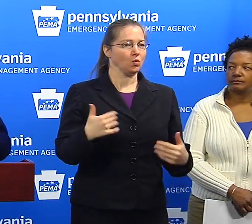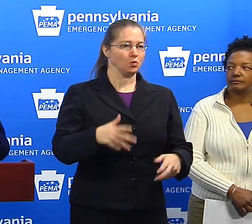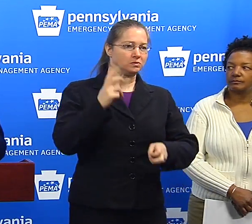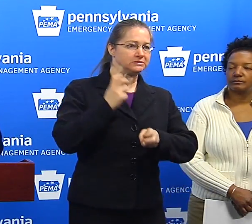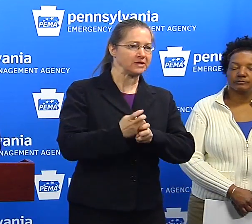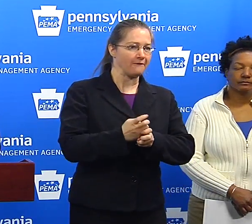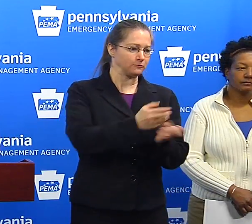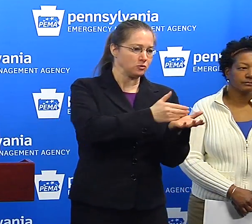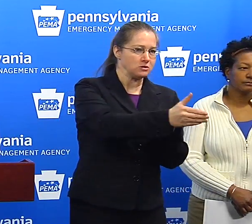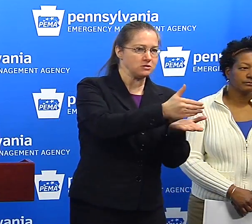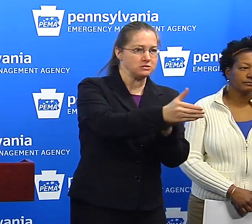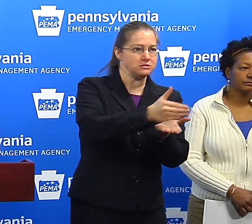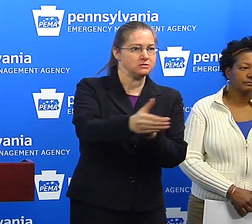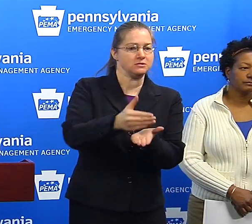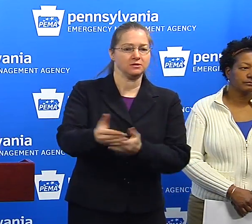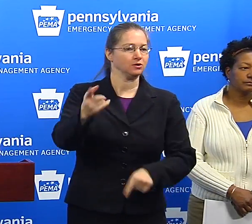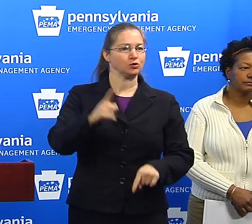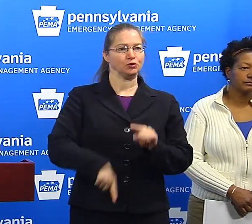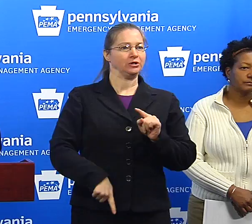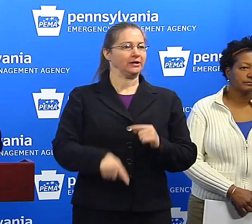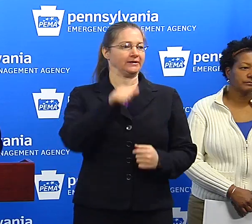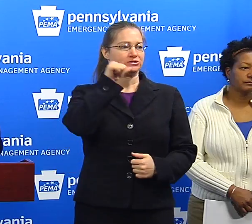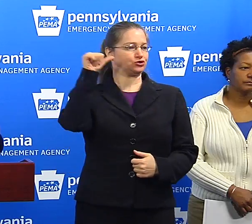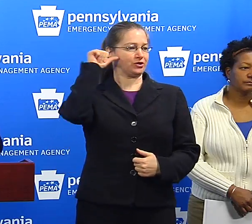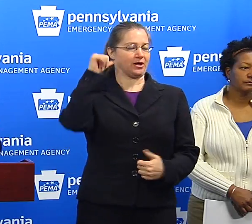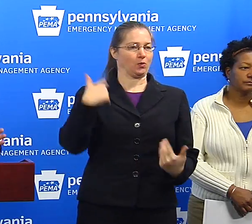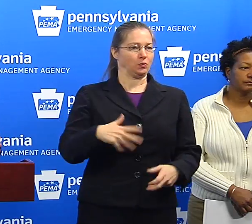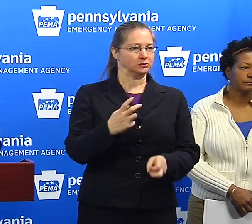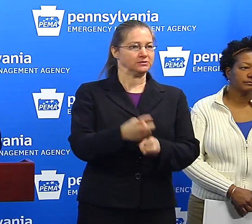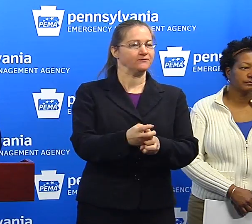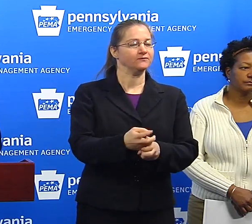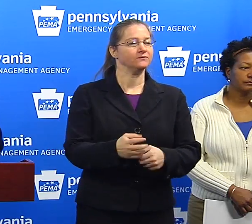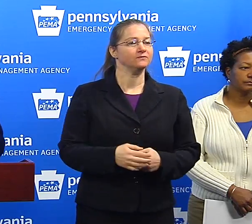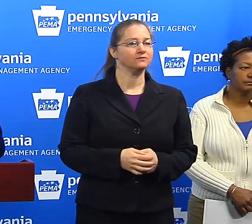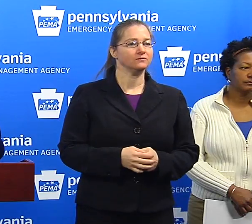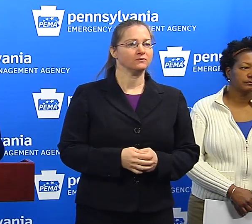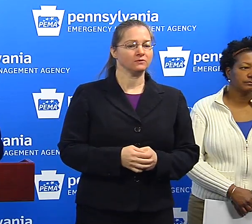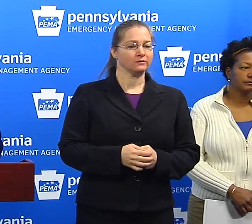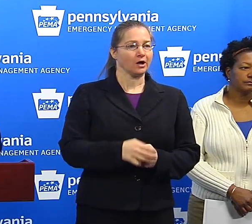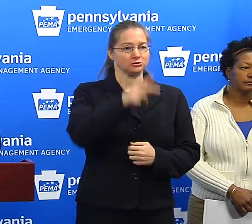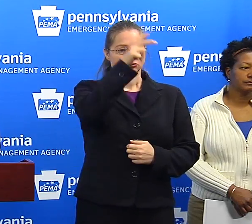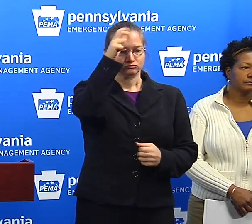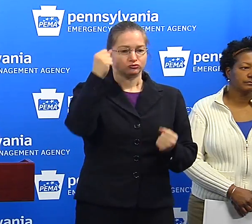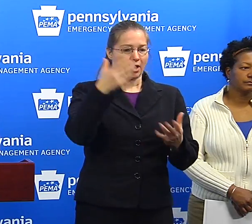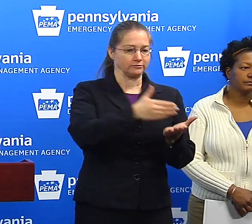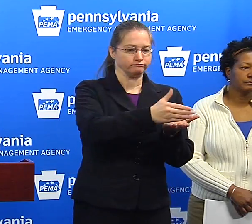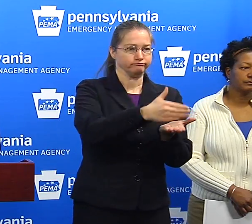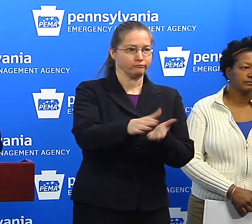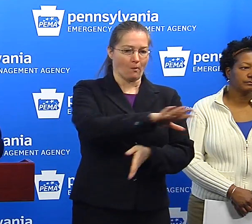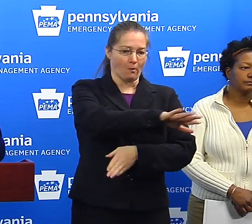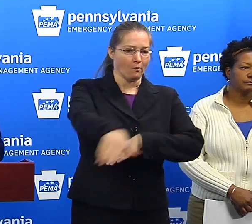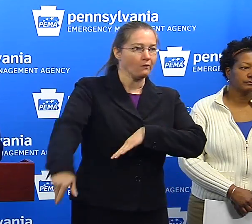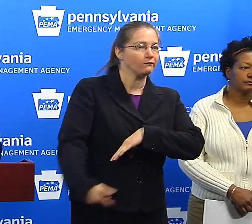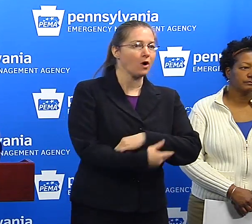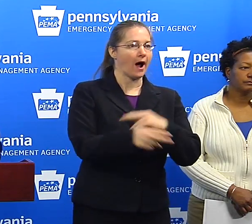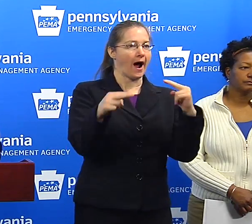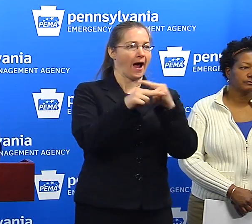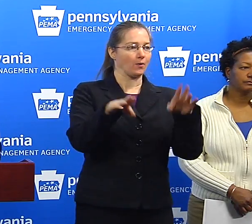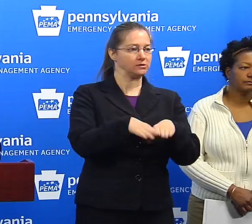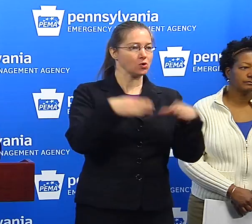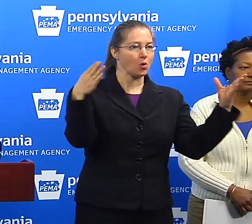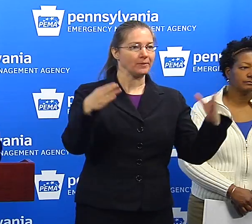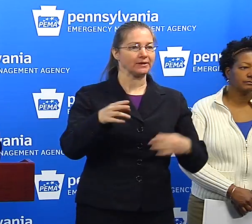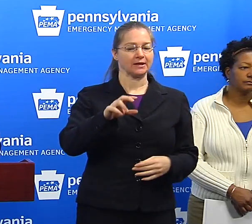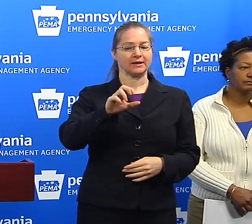time keeping up with the snow as it was coming down yesterday. Crews work throughout the night, and so expressways are open. The secondary